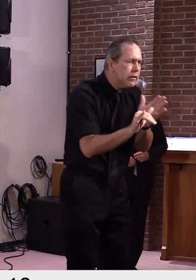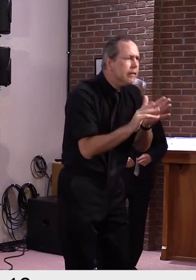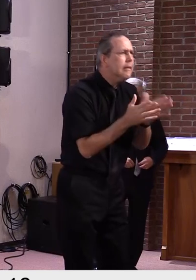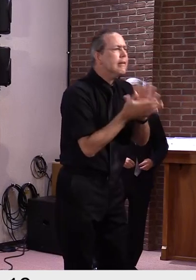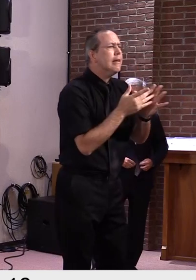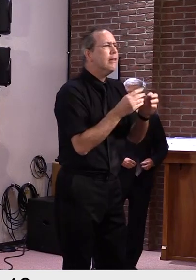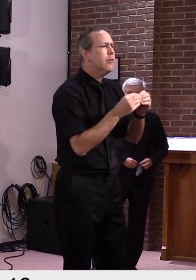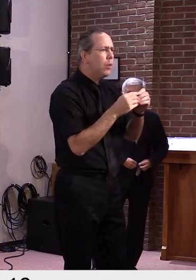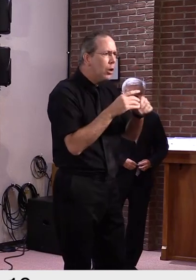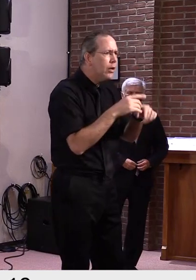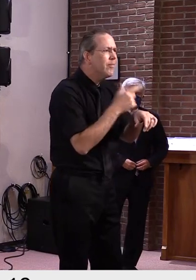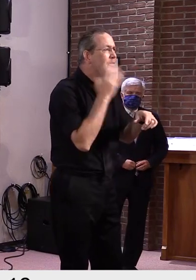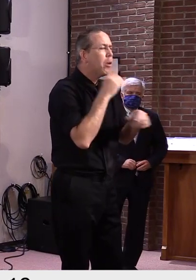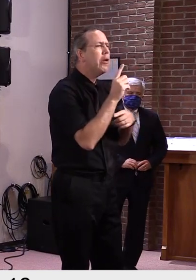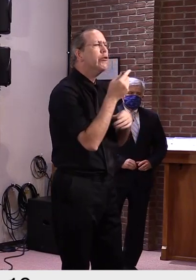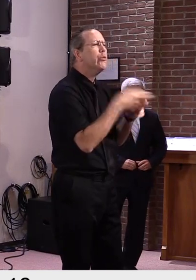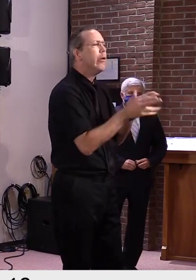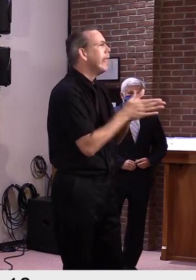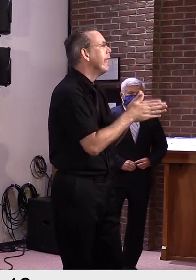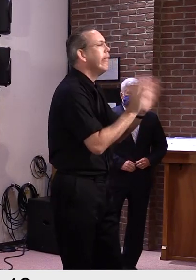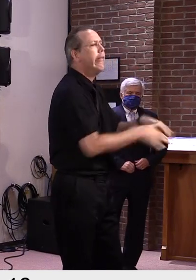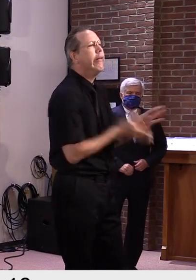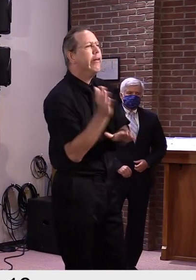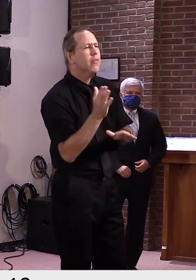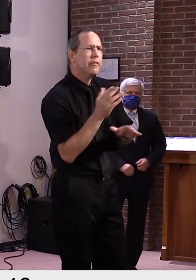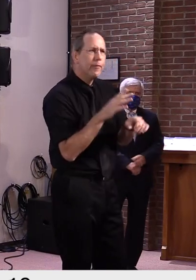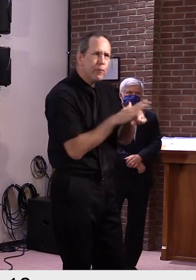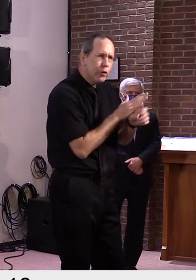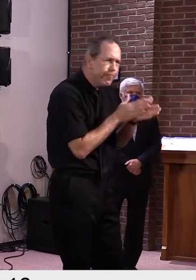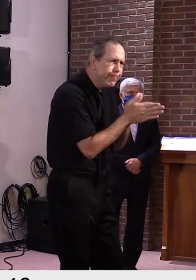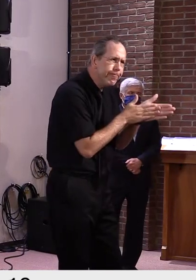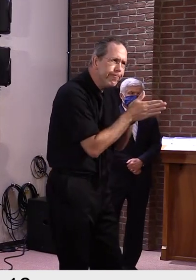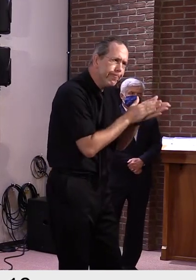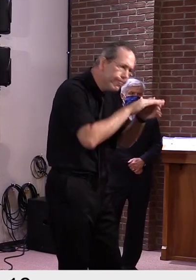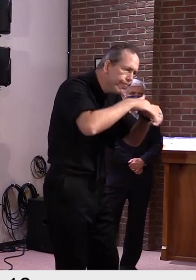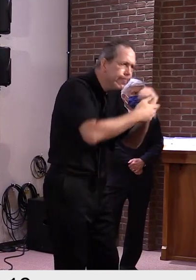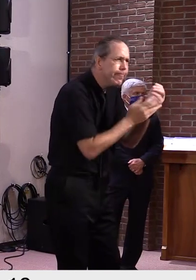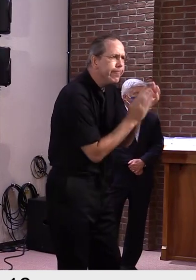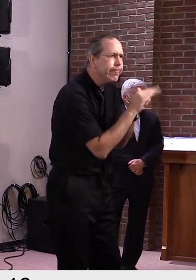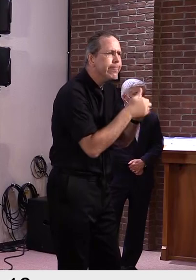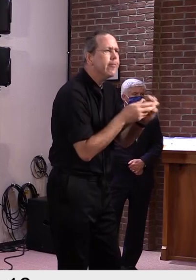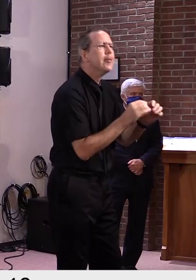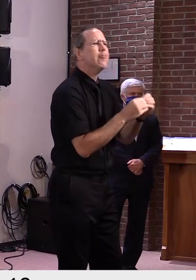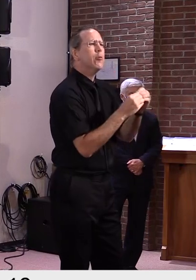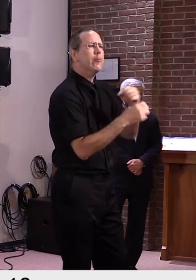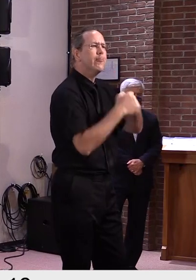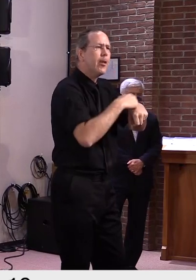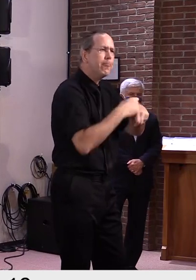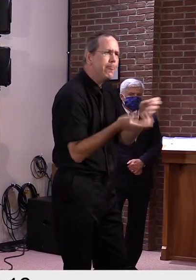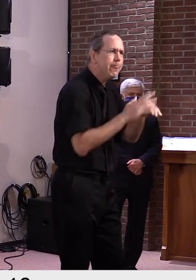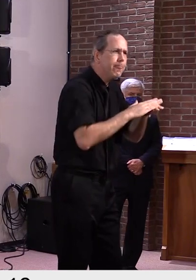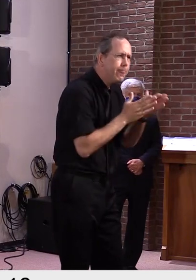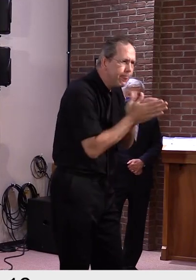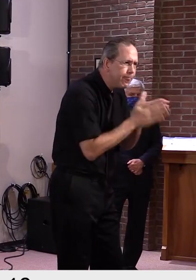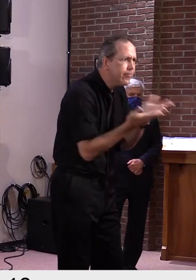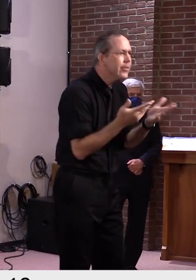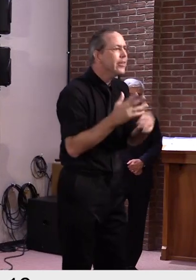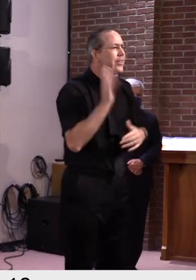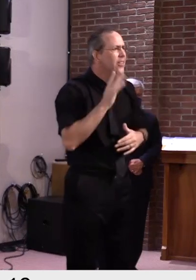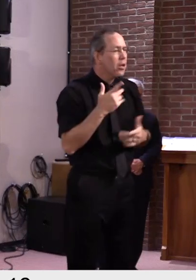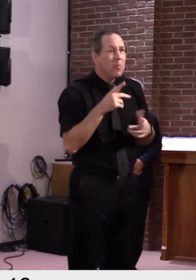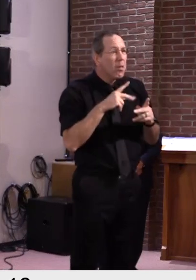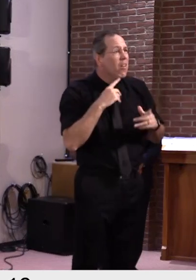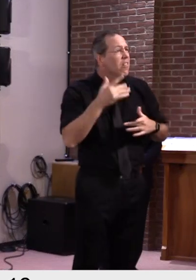20 seconds and sadly folks were much more likely to go out or go to work even if they felt sick.